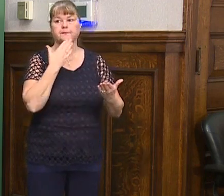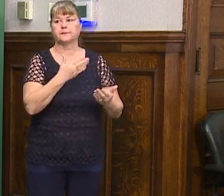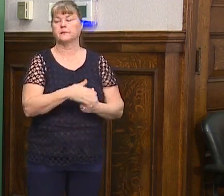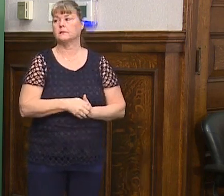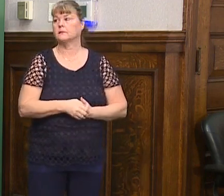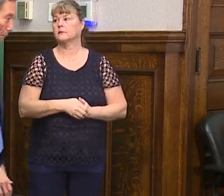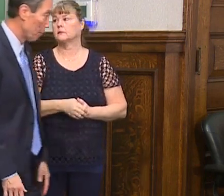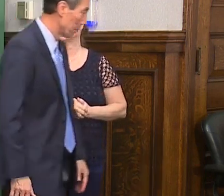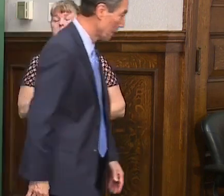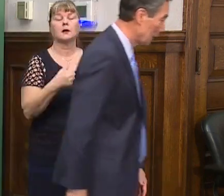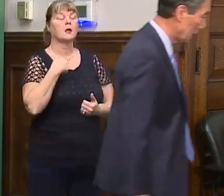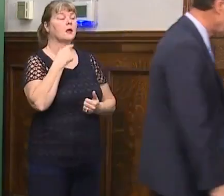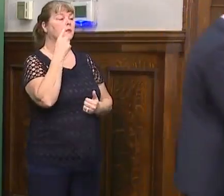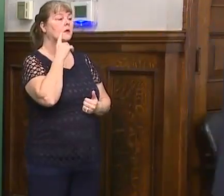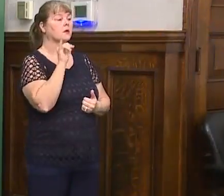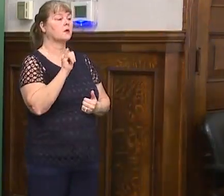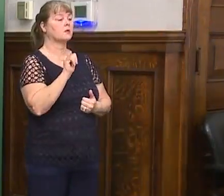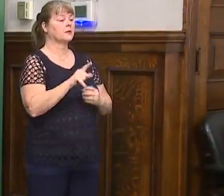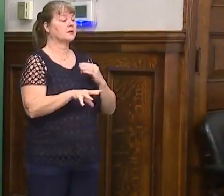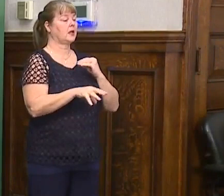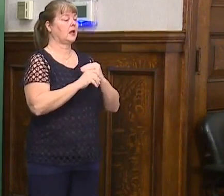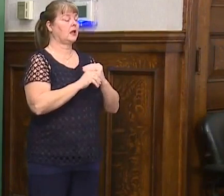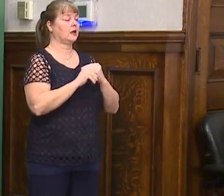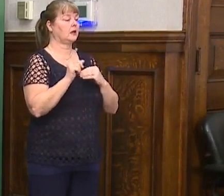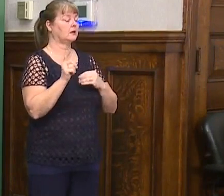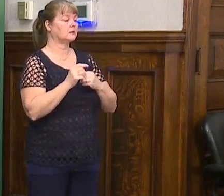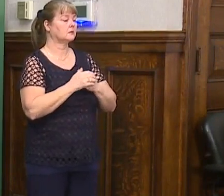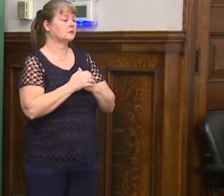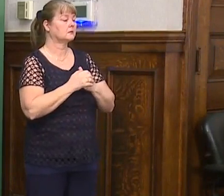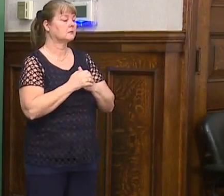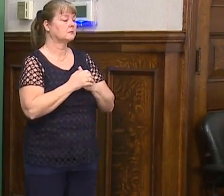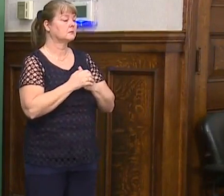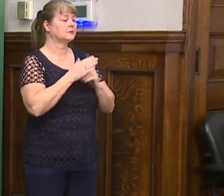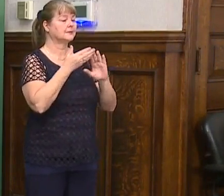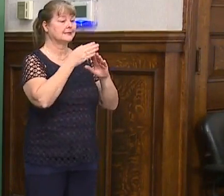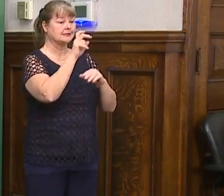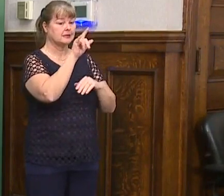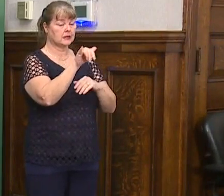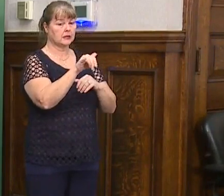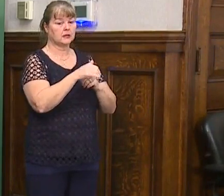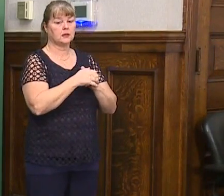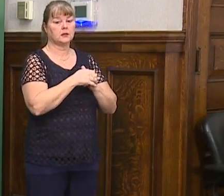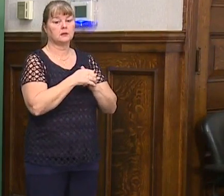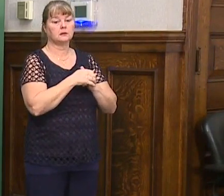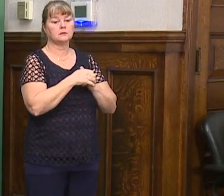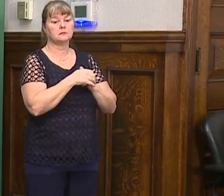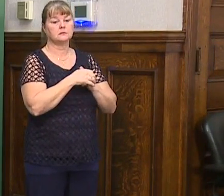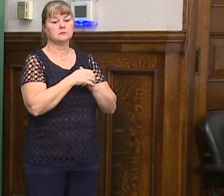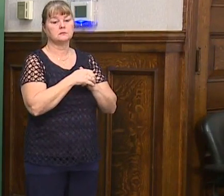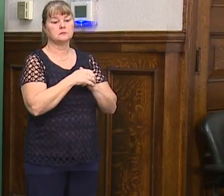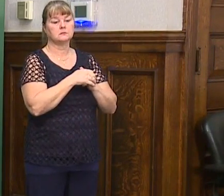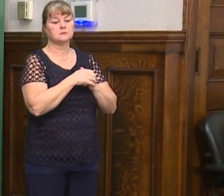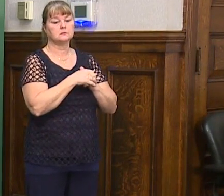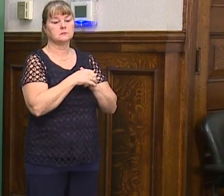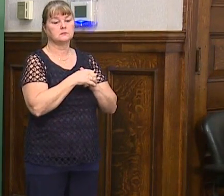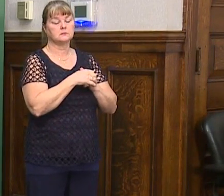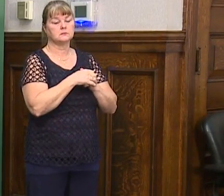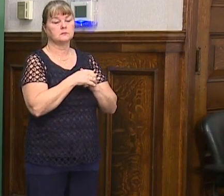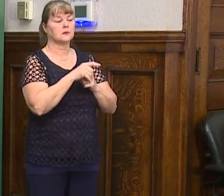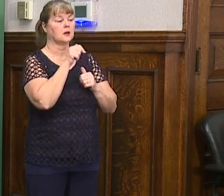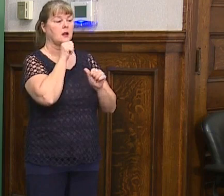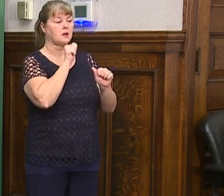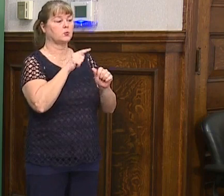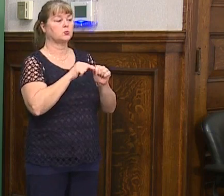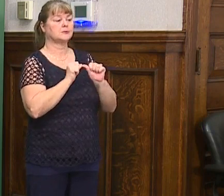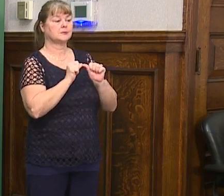I think it needs to be also added that the city is not able